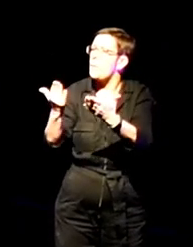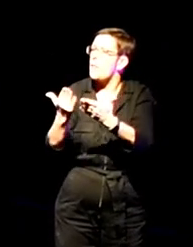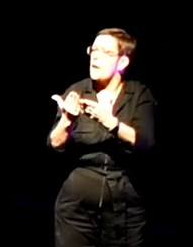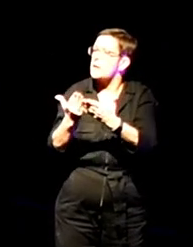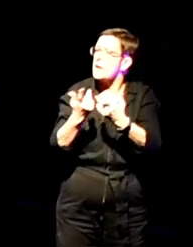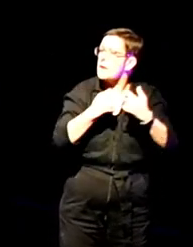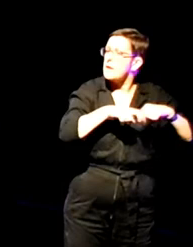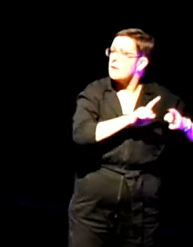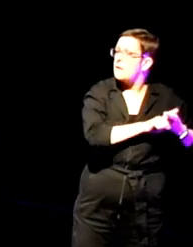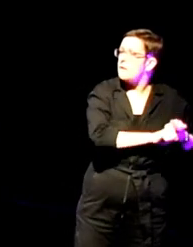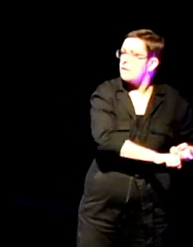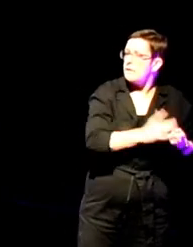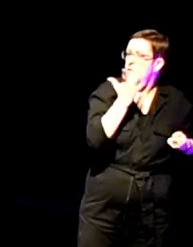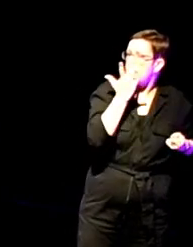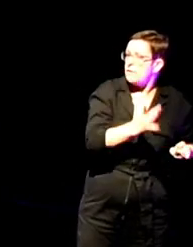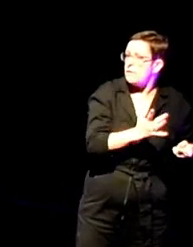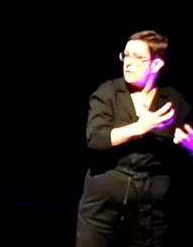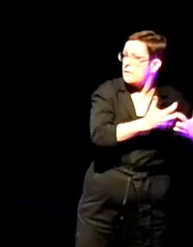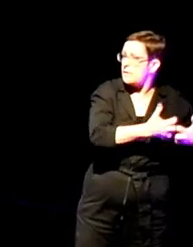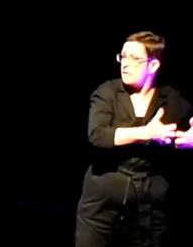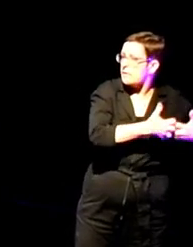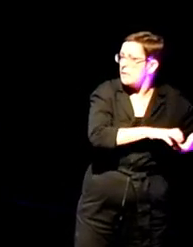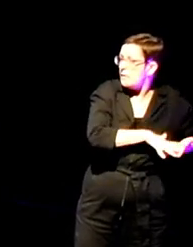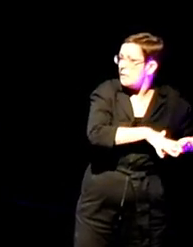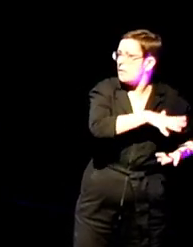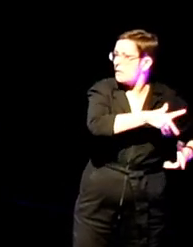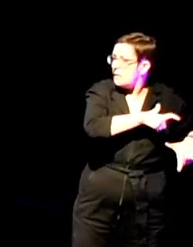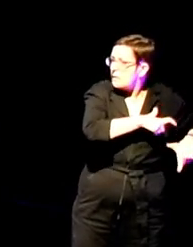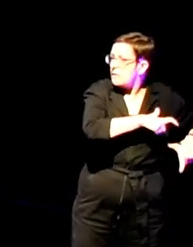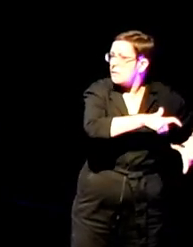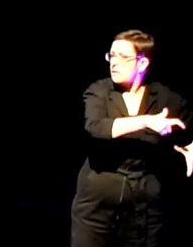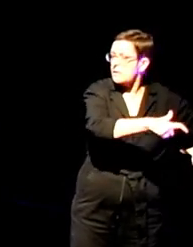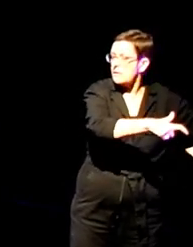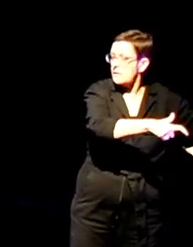the artificiality of my existence.